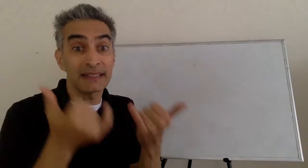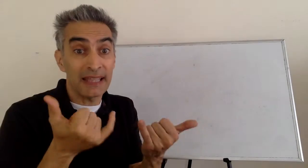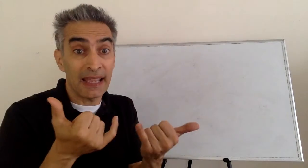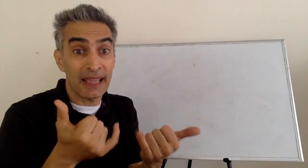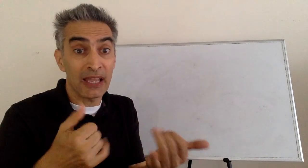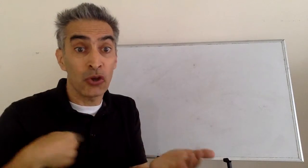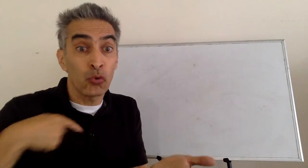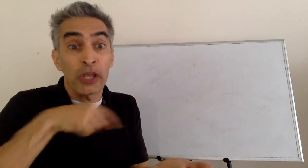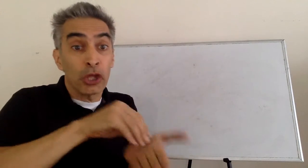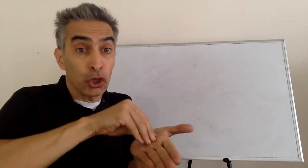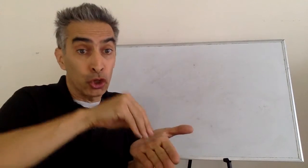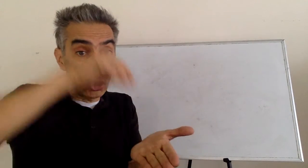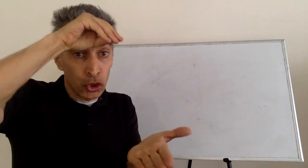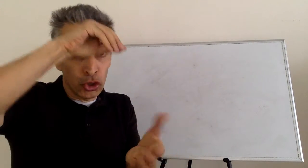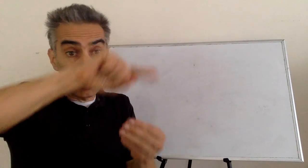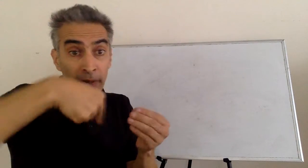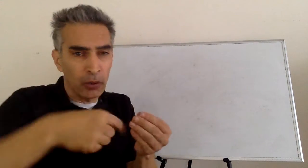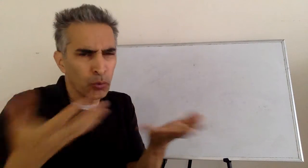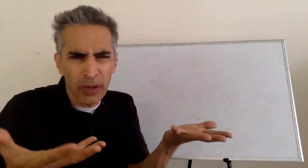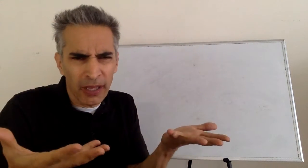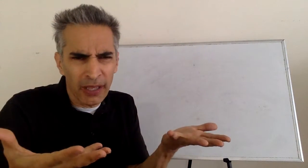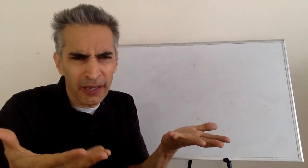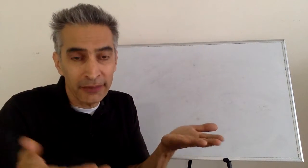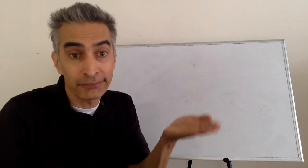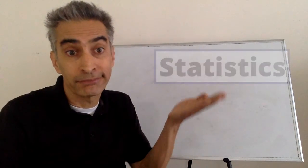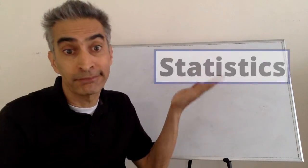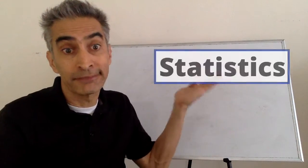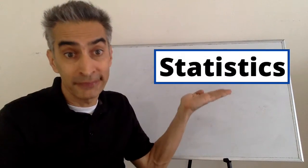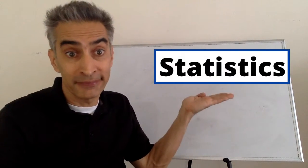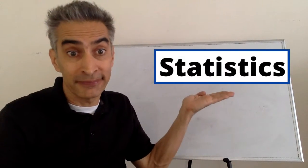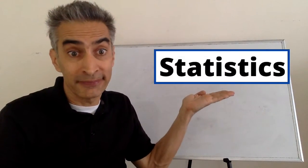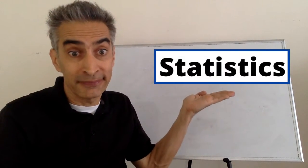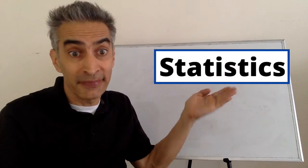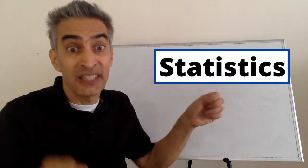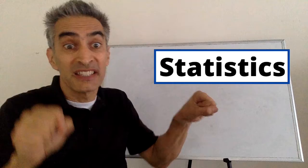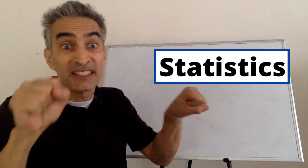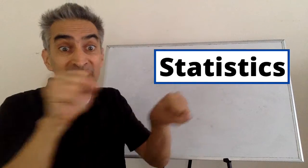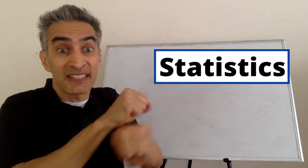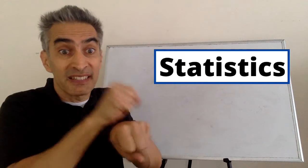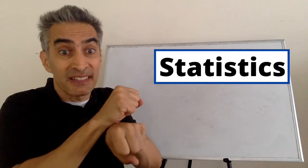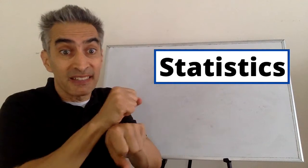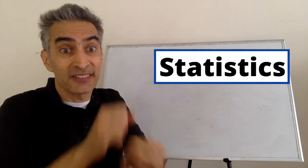Today we're going to learn about statistics.